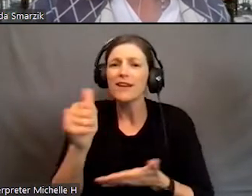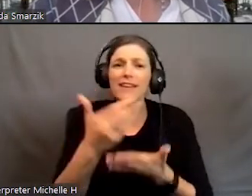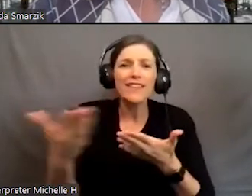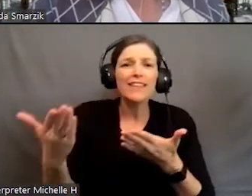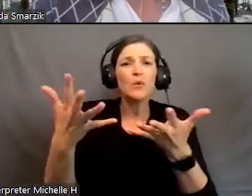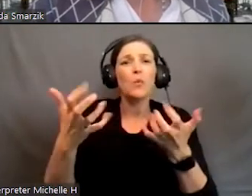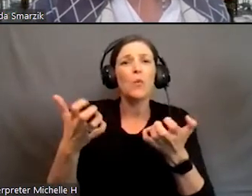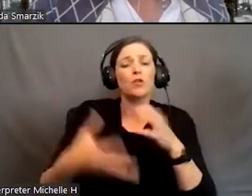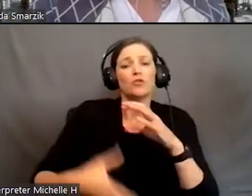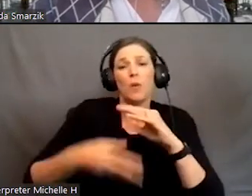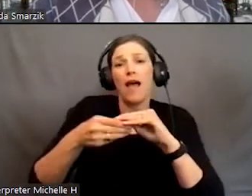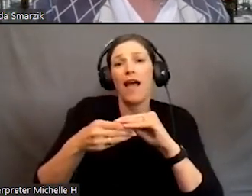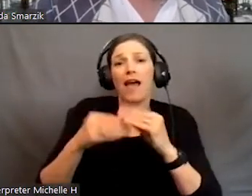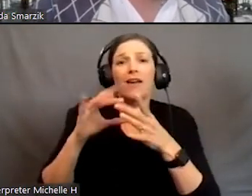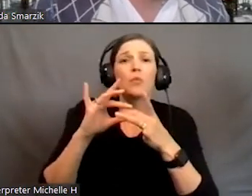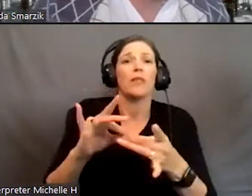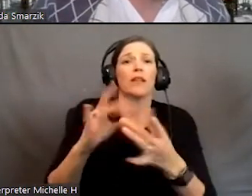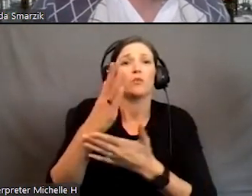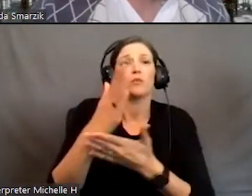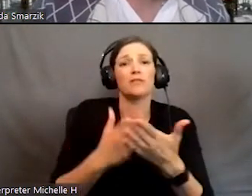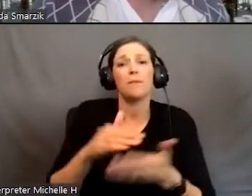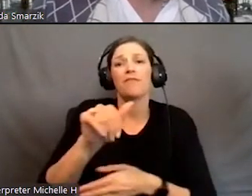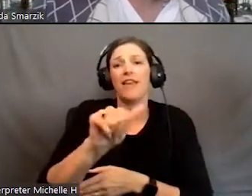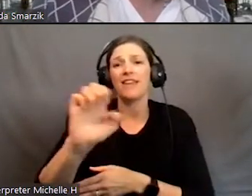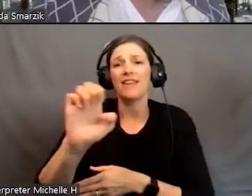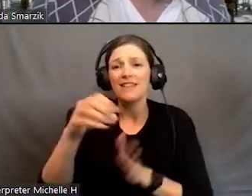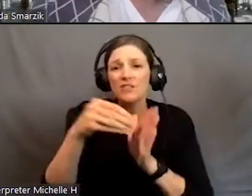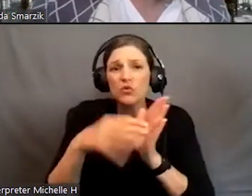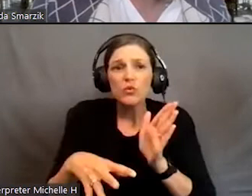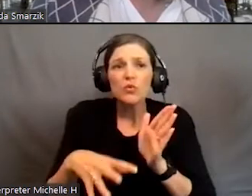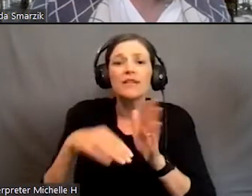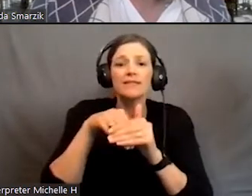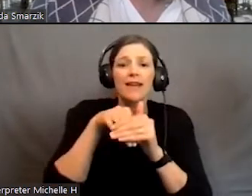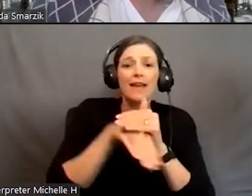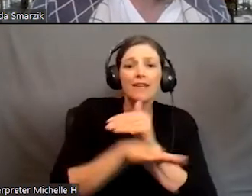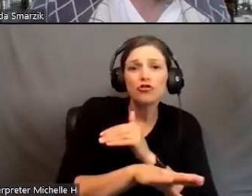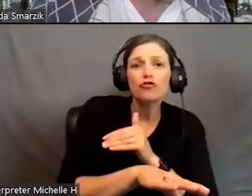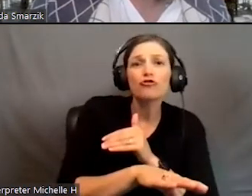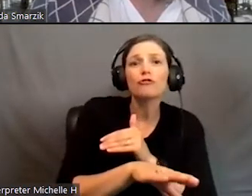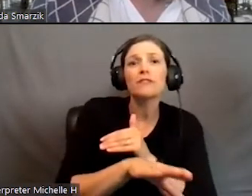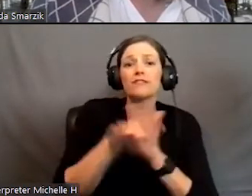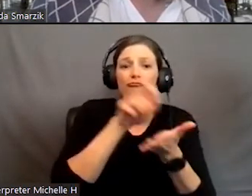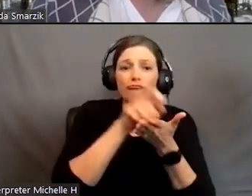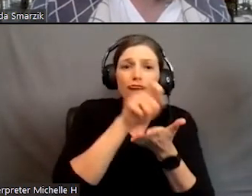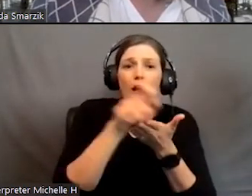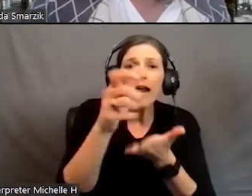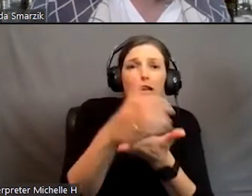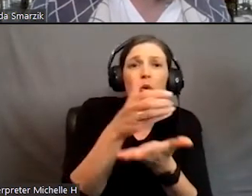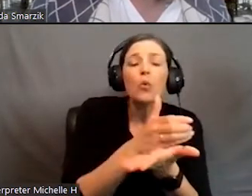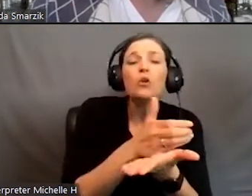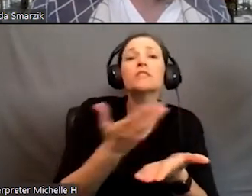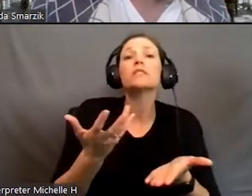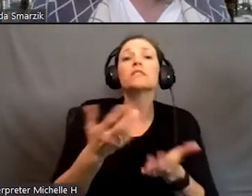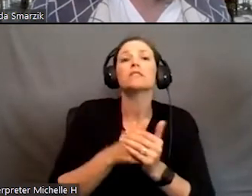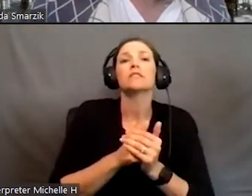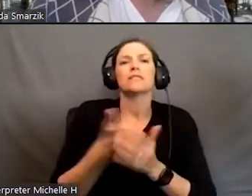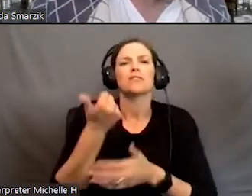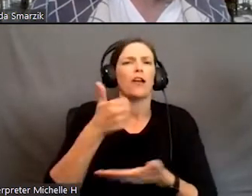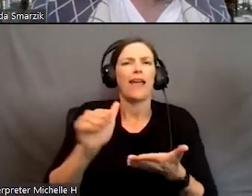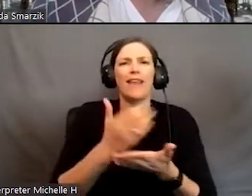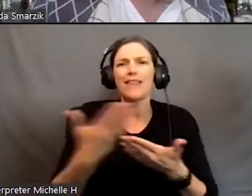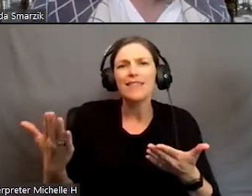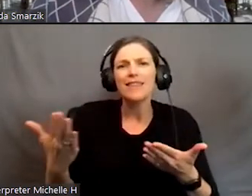regarding some of these students who are coming into, you know, writing courses? Is there anything